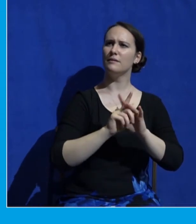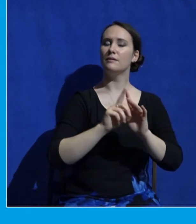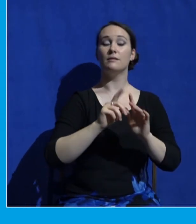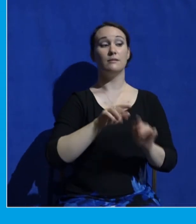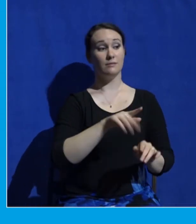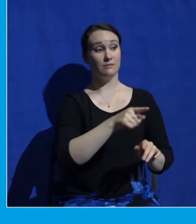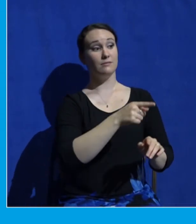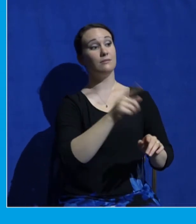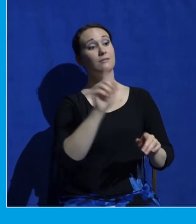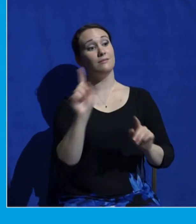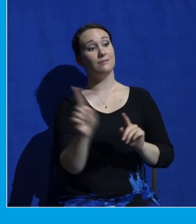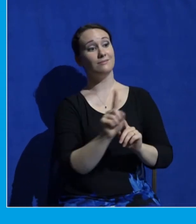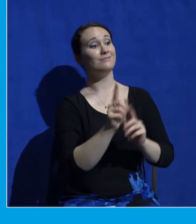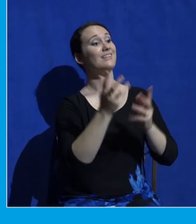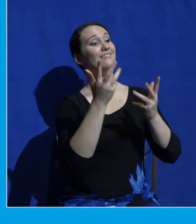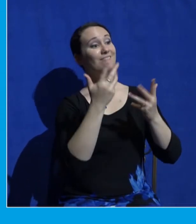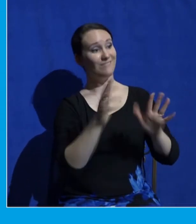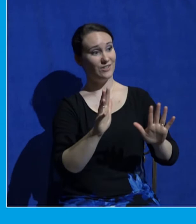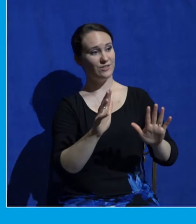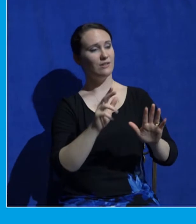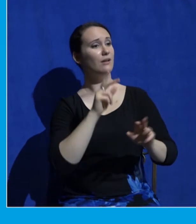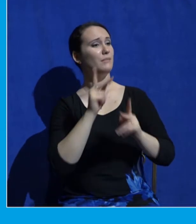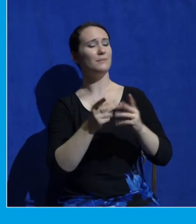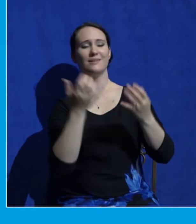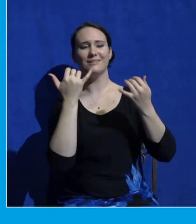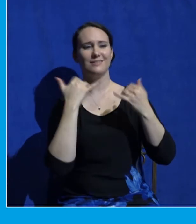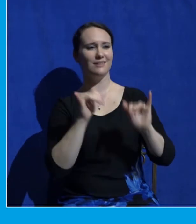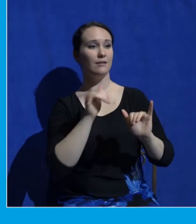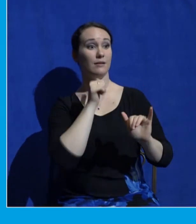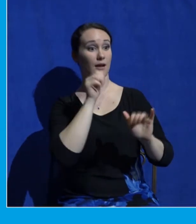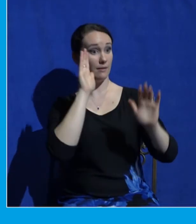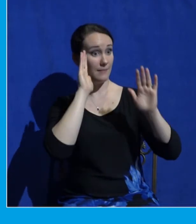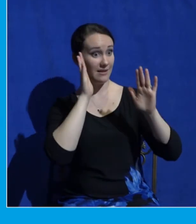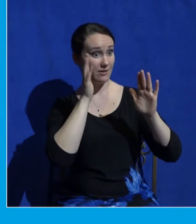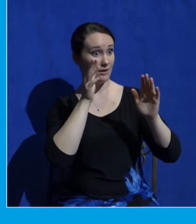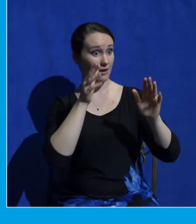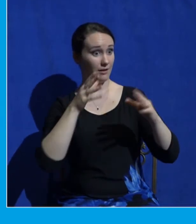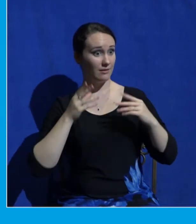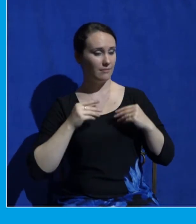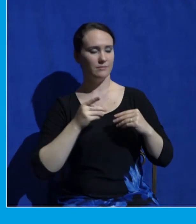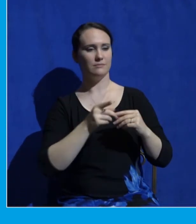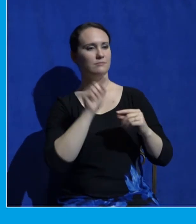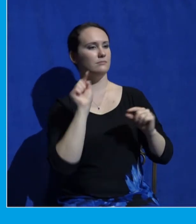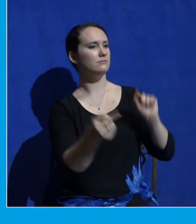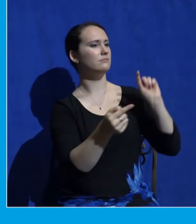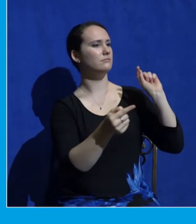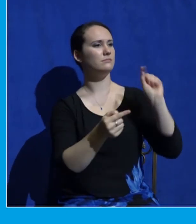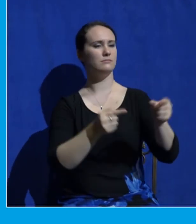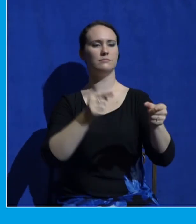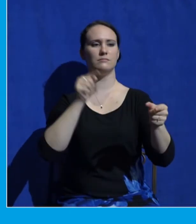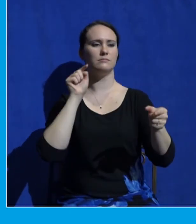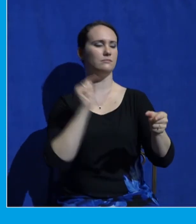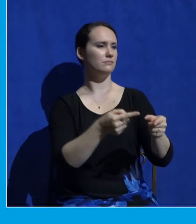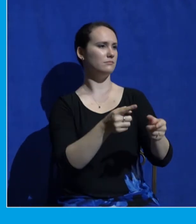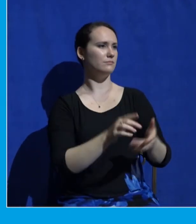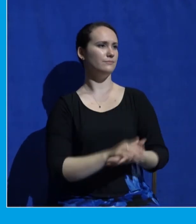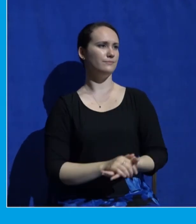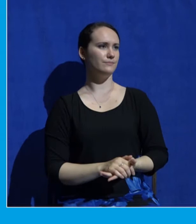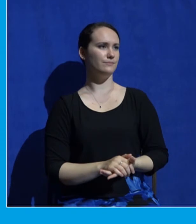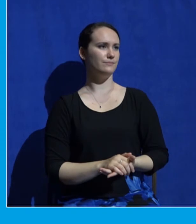And this is exactly what we saw at the end of Mark chapter 8, Jesus talking about suffering. Remember, Peter rebuked Jesus because their idea of a